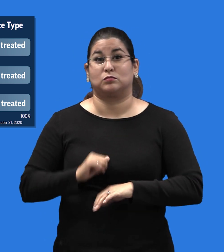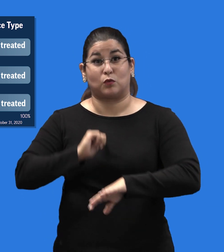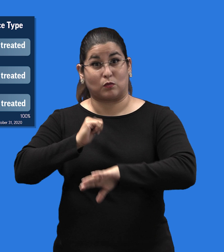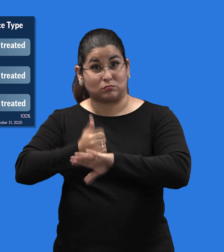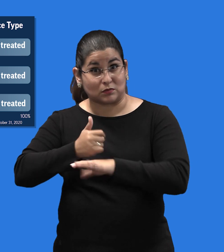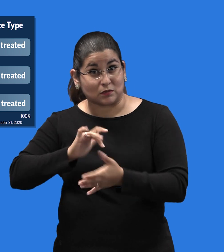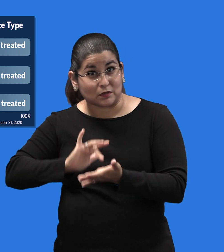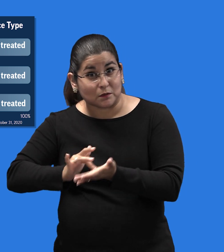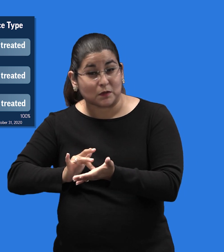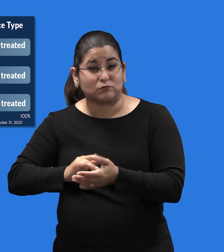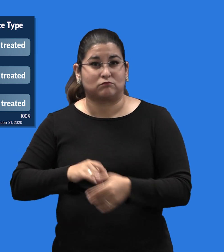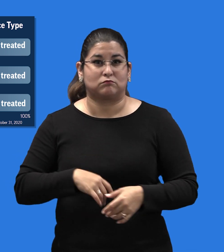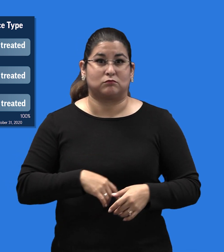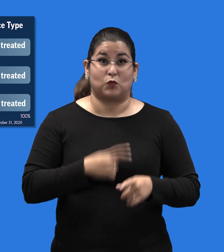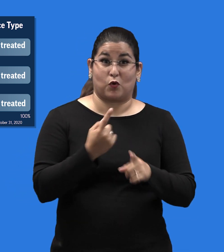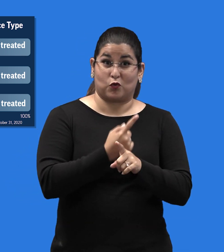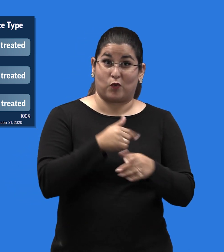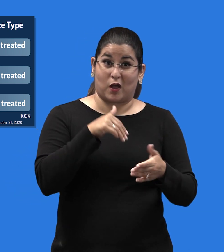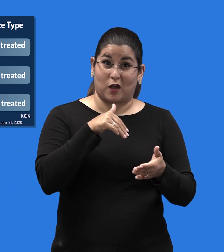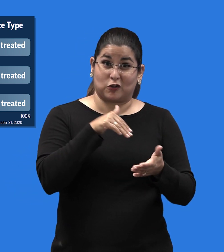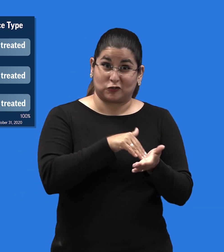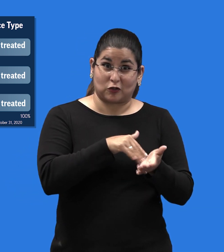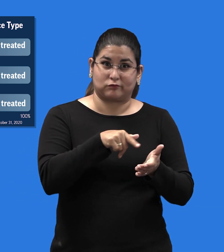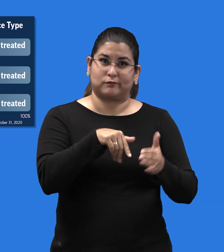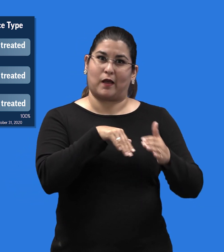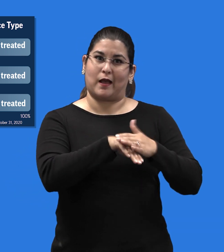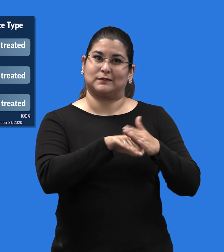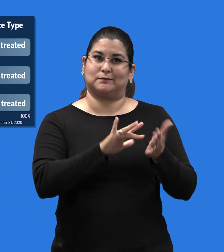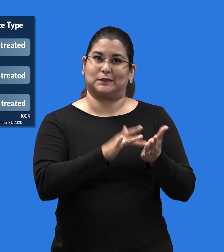And this is even lower among people with Medicaid insurance.